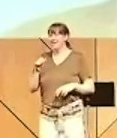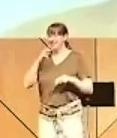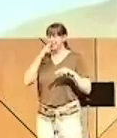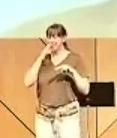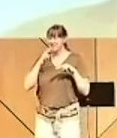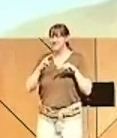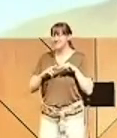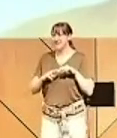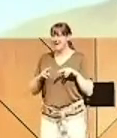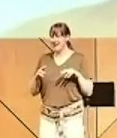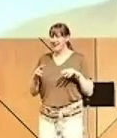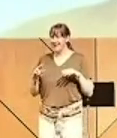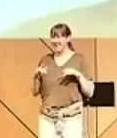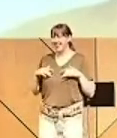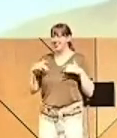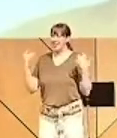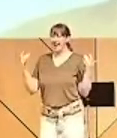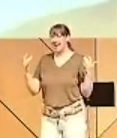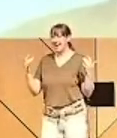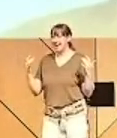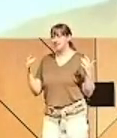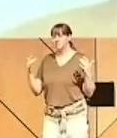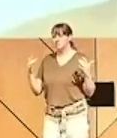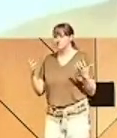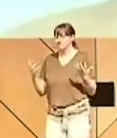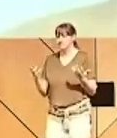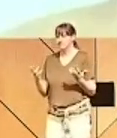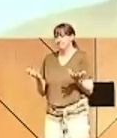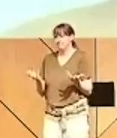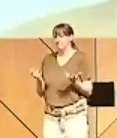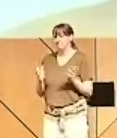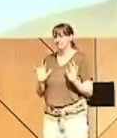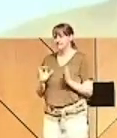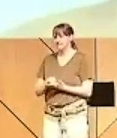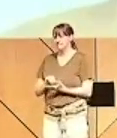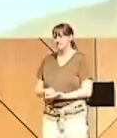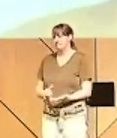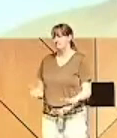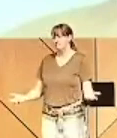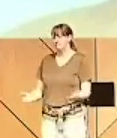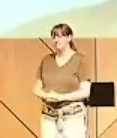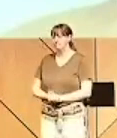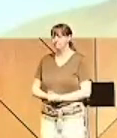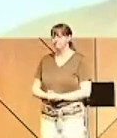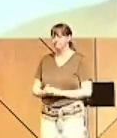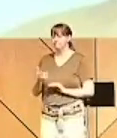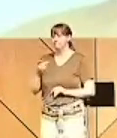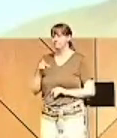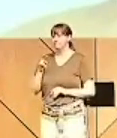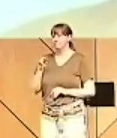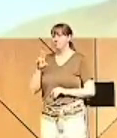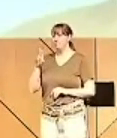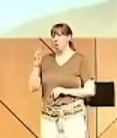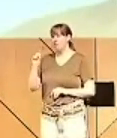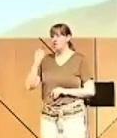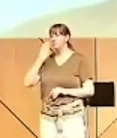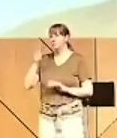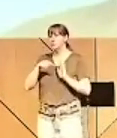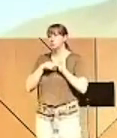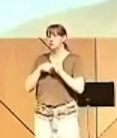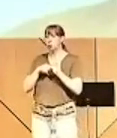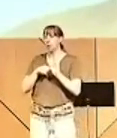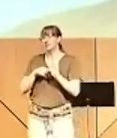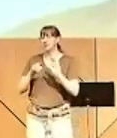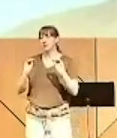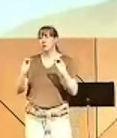to introduce the passage to us. As Proverbs is going to show us, there is nothing funny or lighthearted